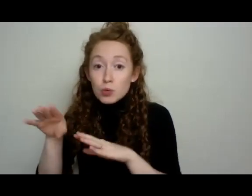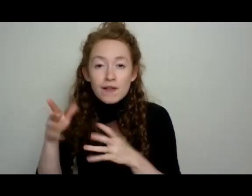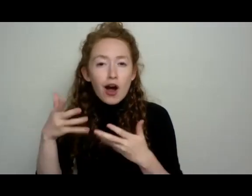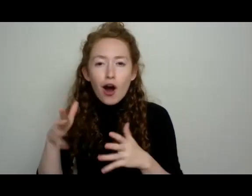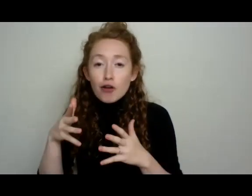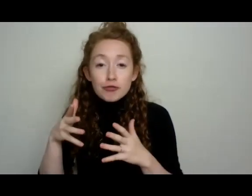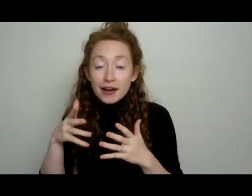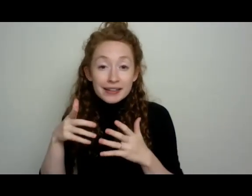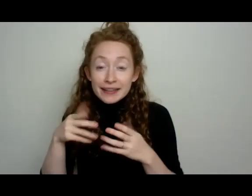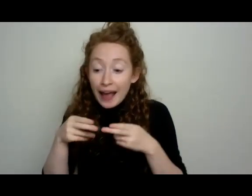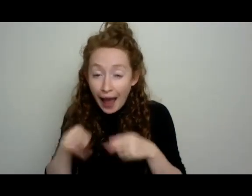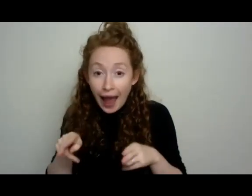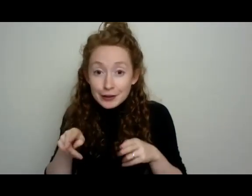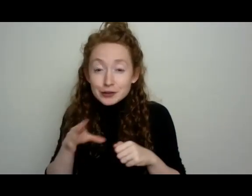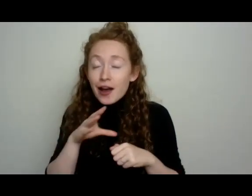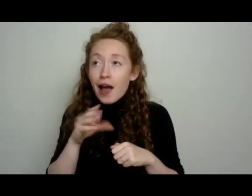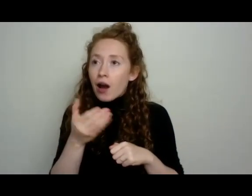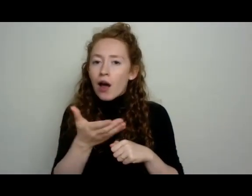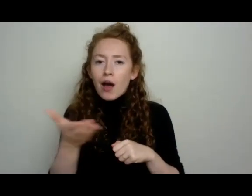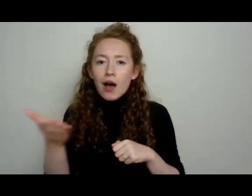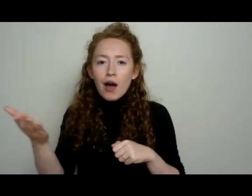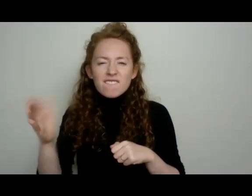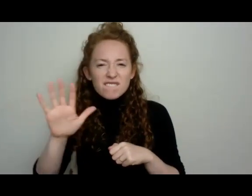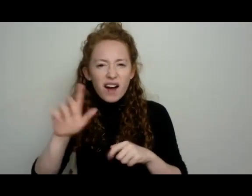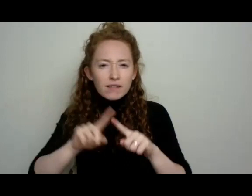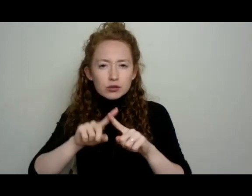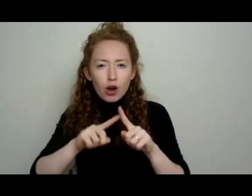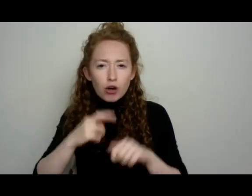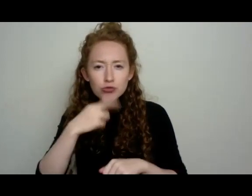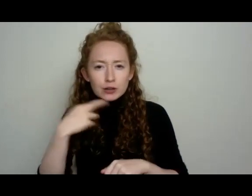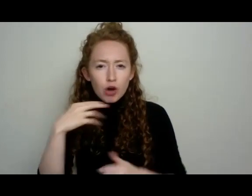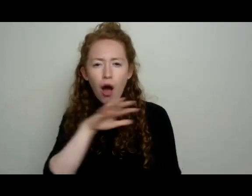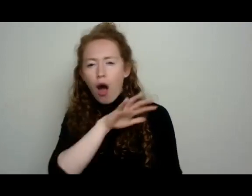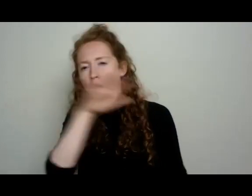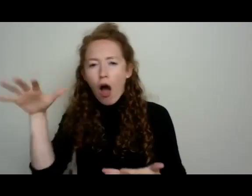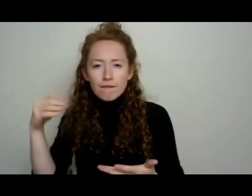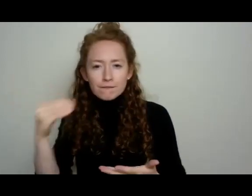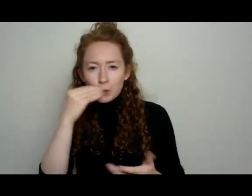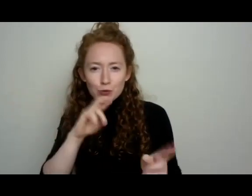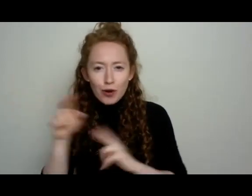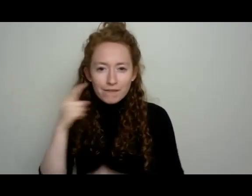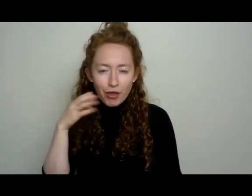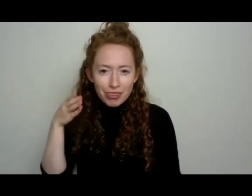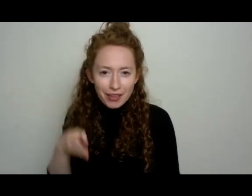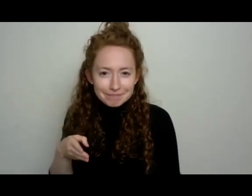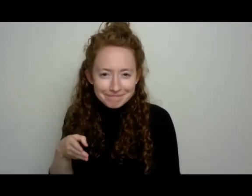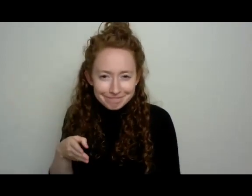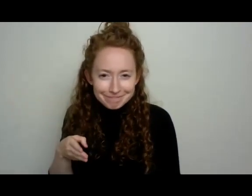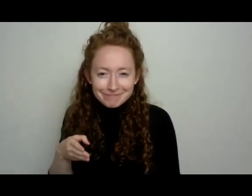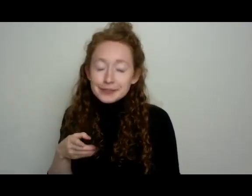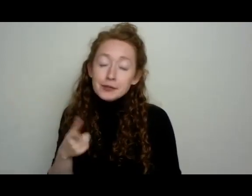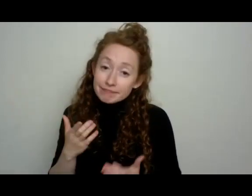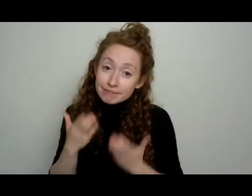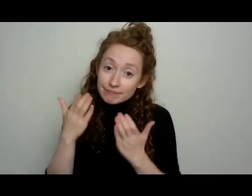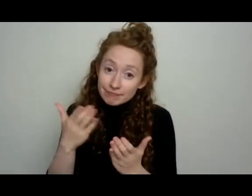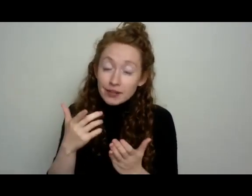at the five-star restaurant that you have laid for them. So it's ideal to, to actually be removing